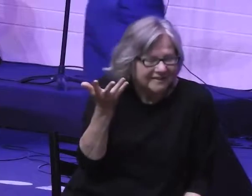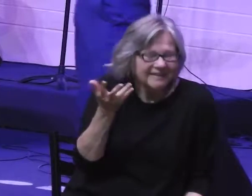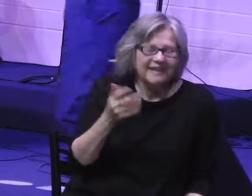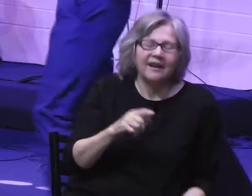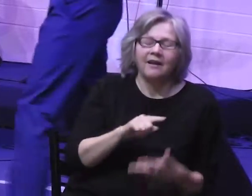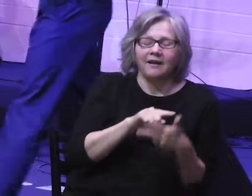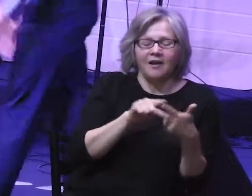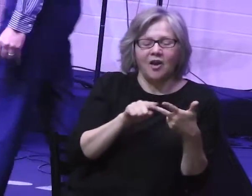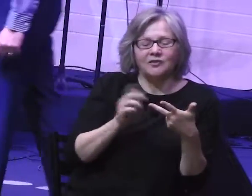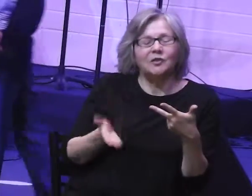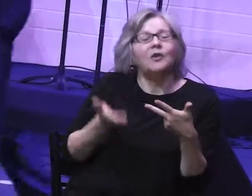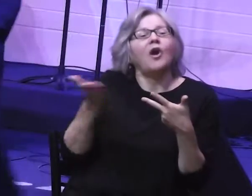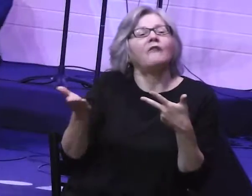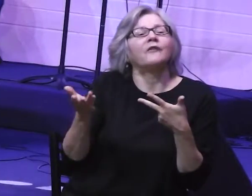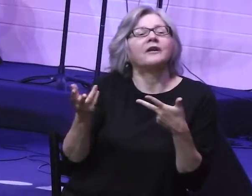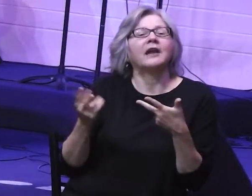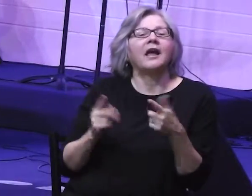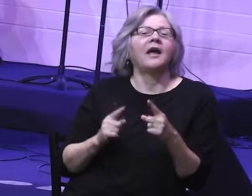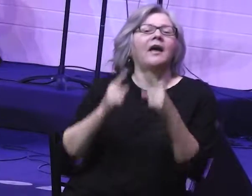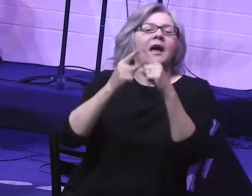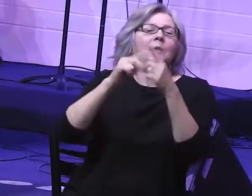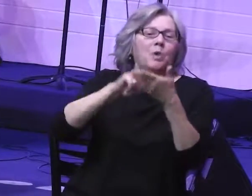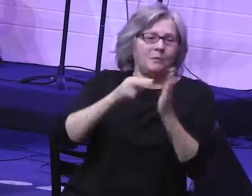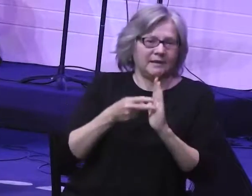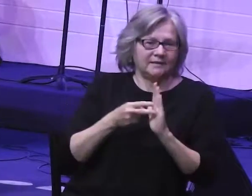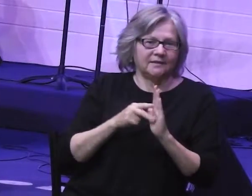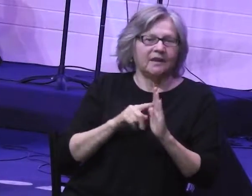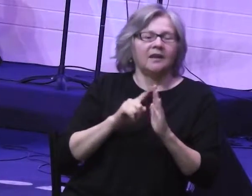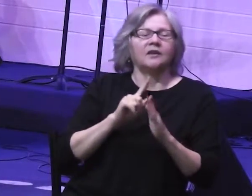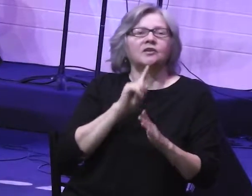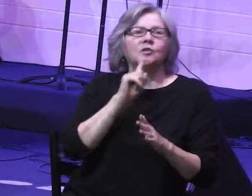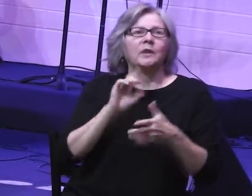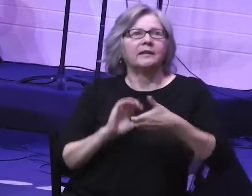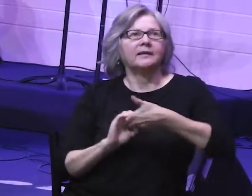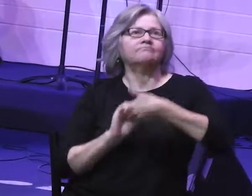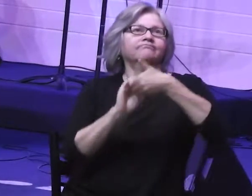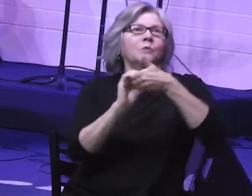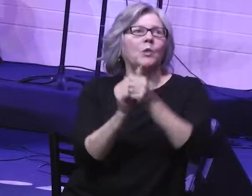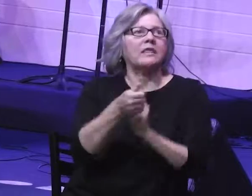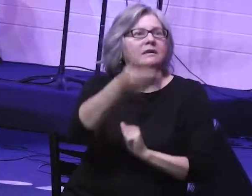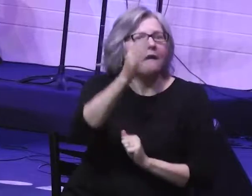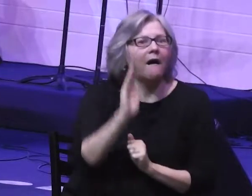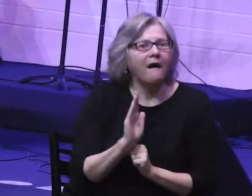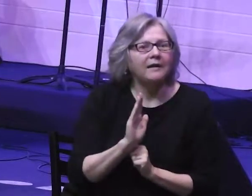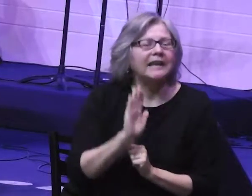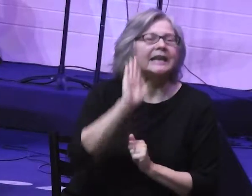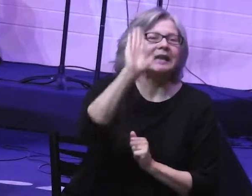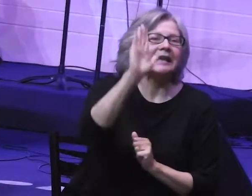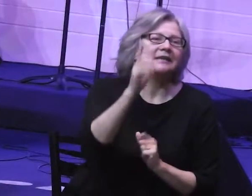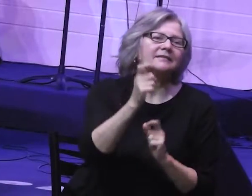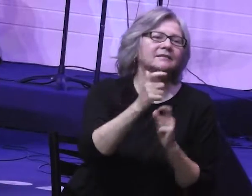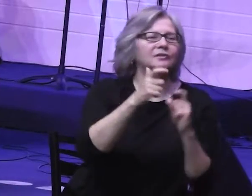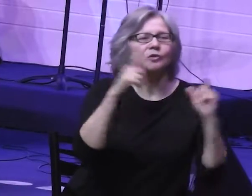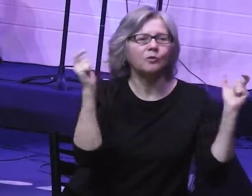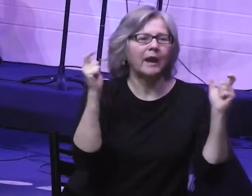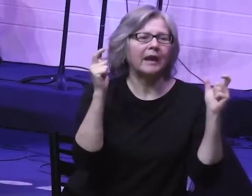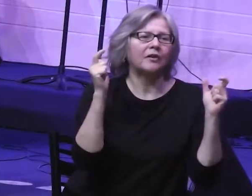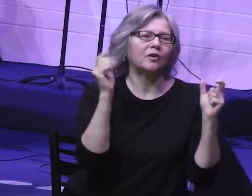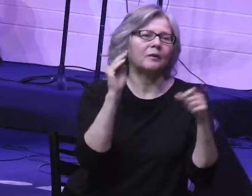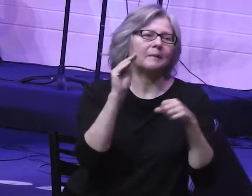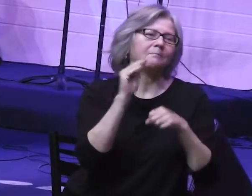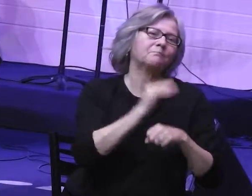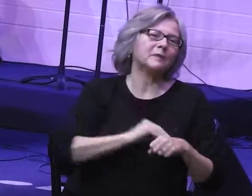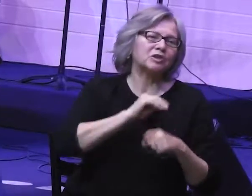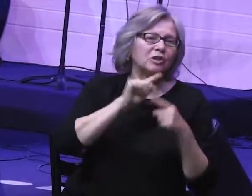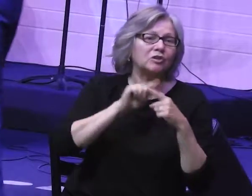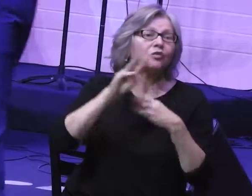And they're also offered a purpose to actually partner with God in his greater mission to the